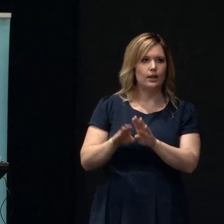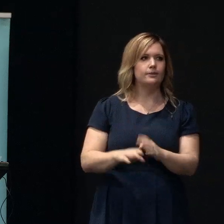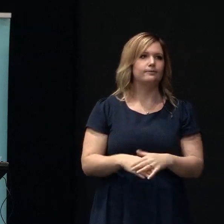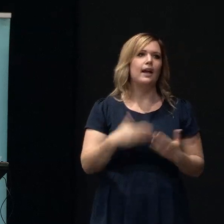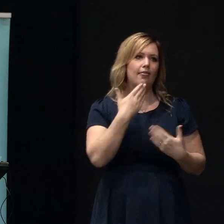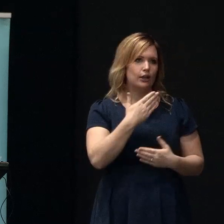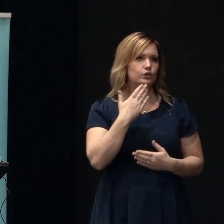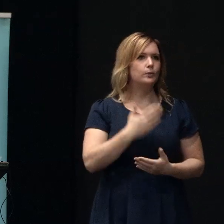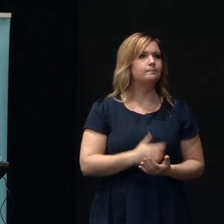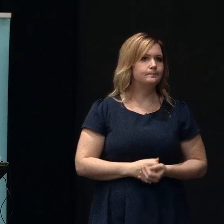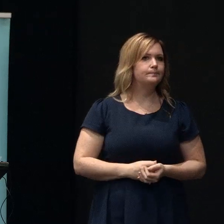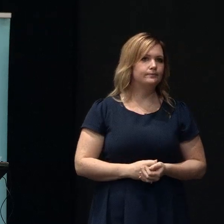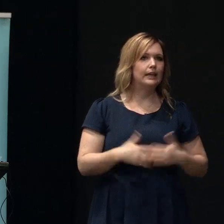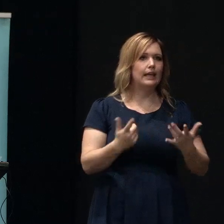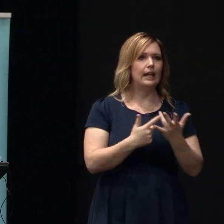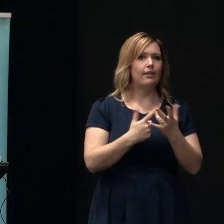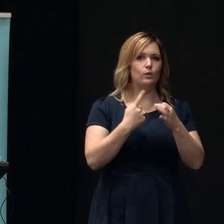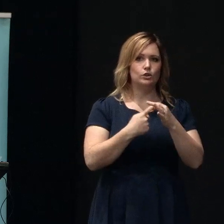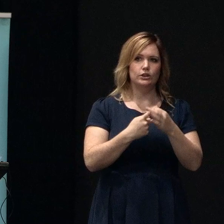thank you sir any other questions